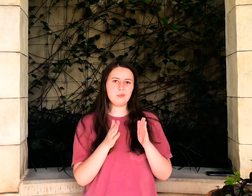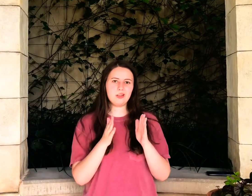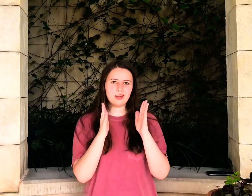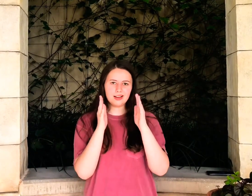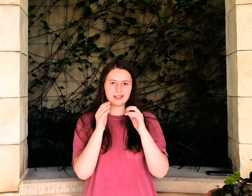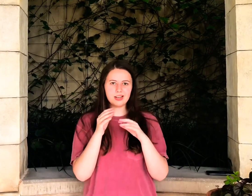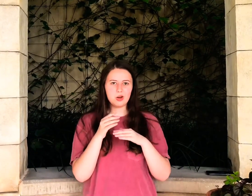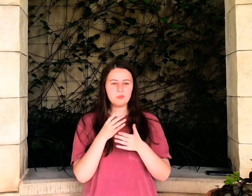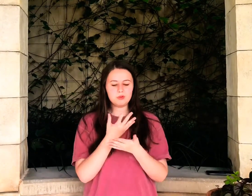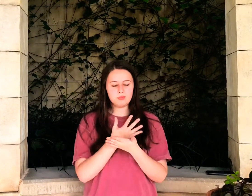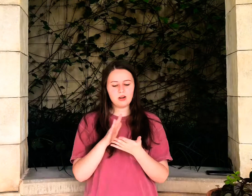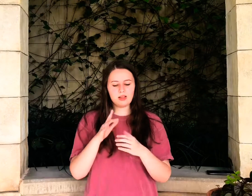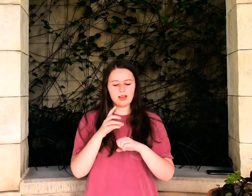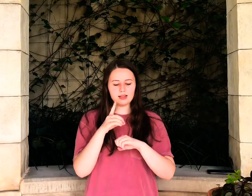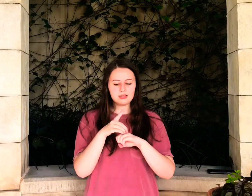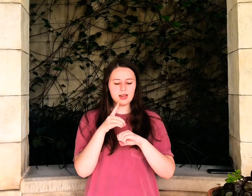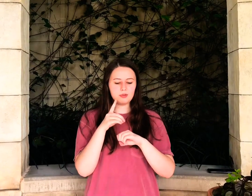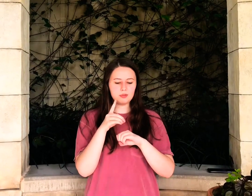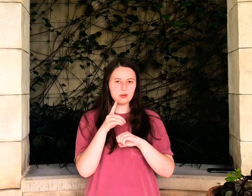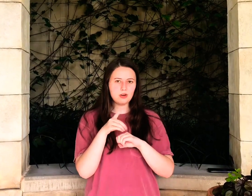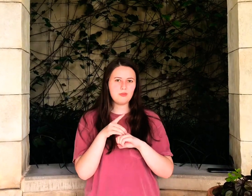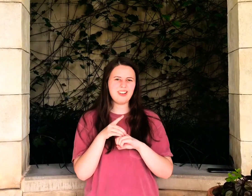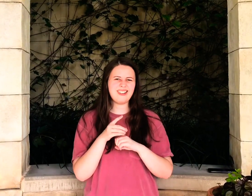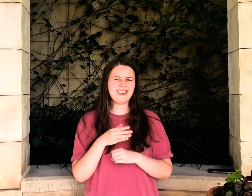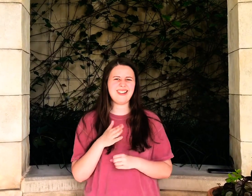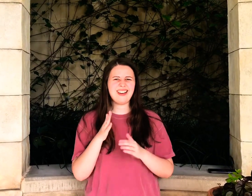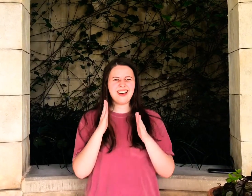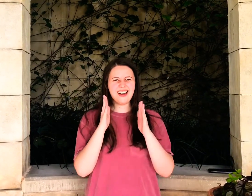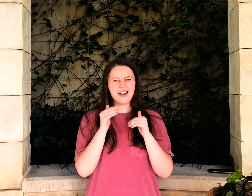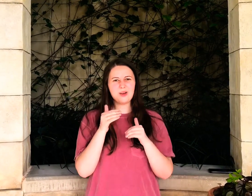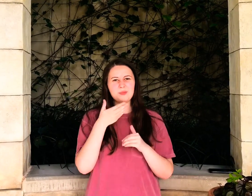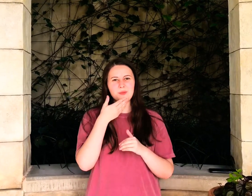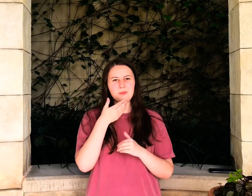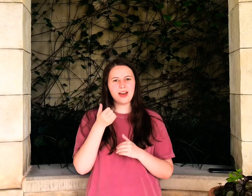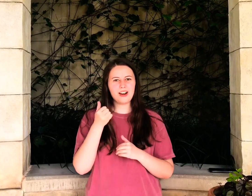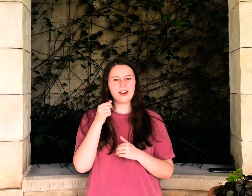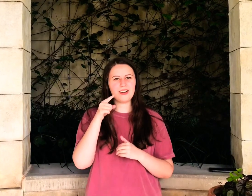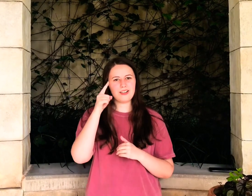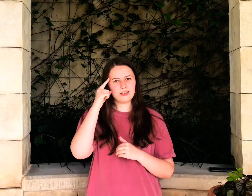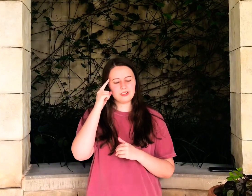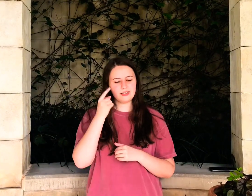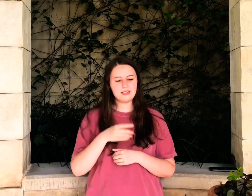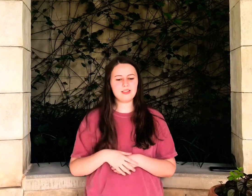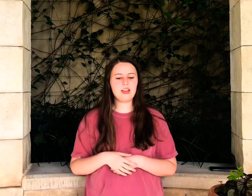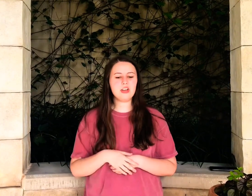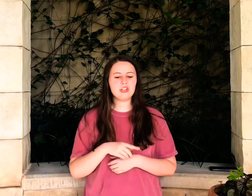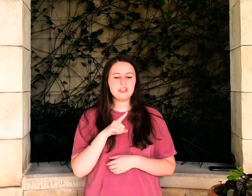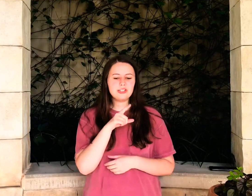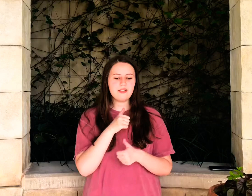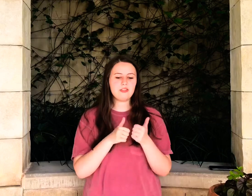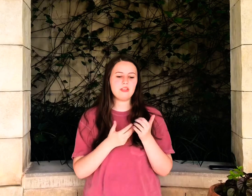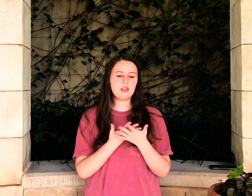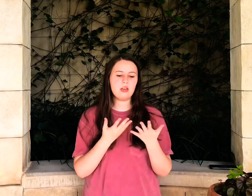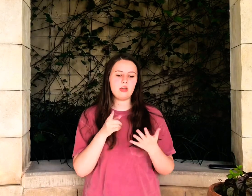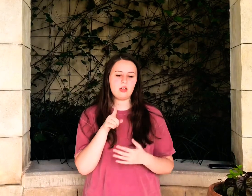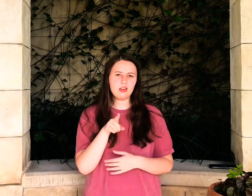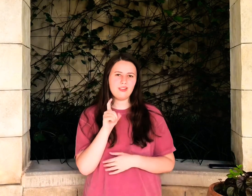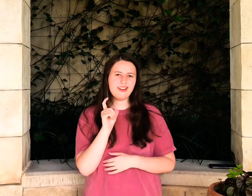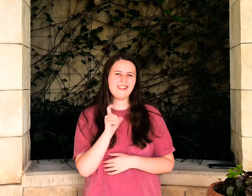plans I hope it's been your last time to put a rock on her hand I hope she's louder than your wildest dreams She's everything you're ever